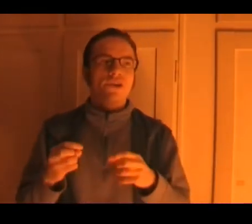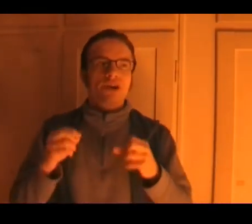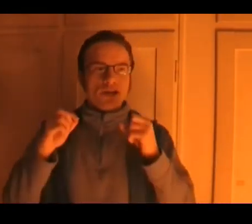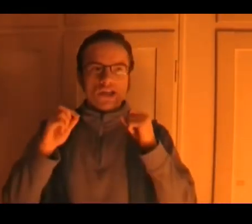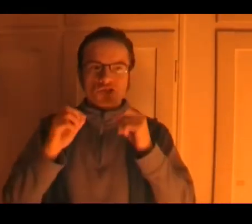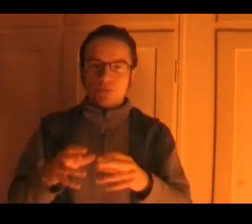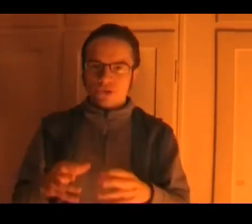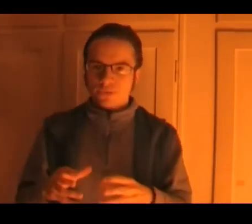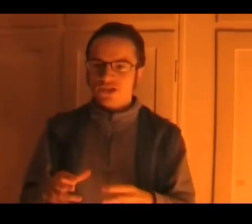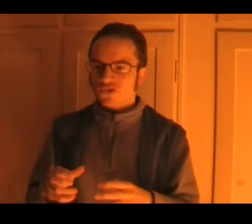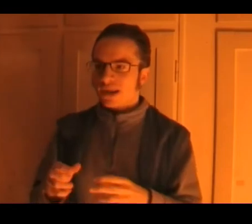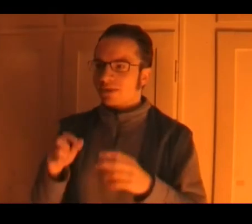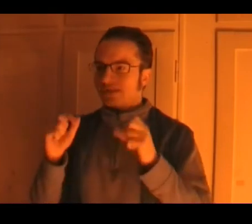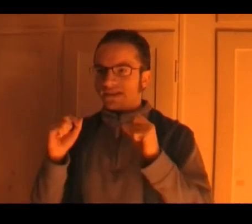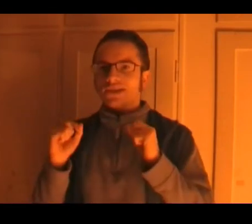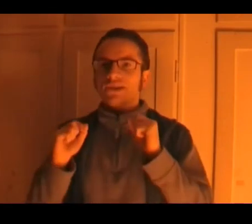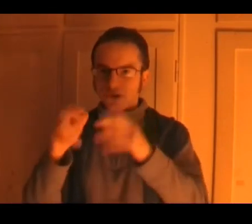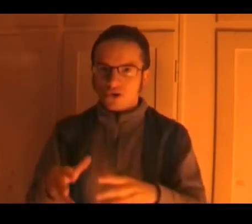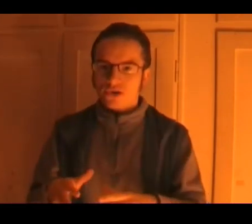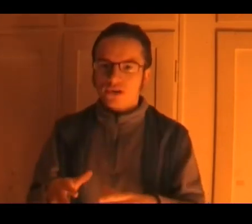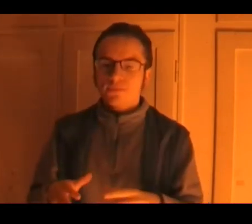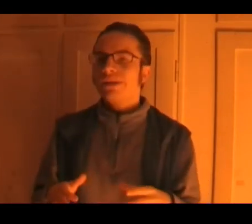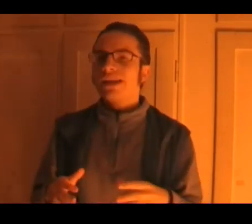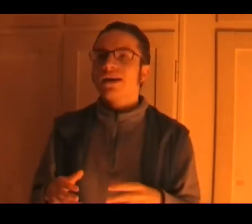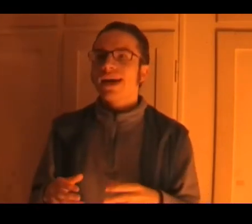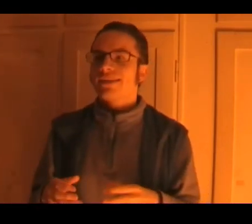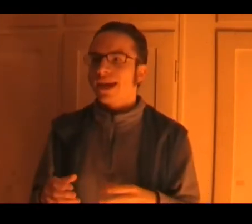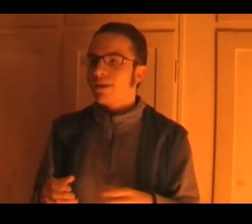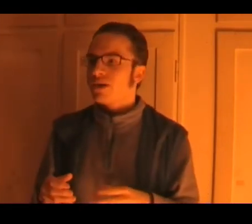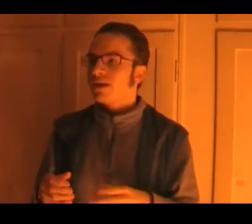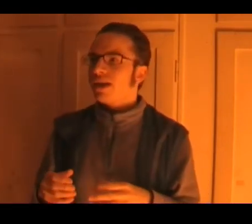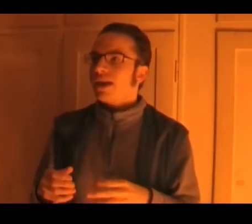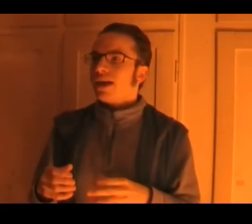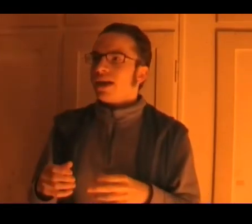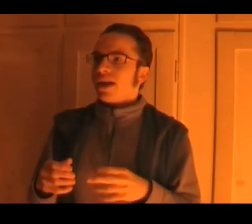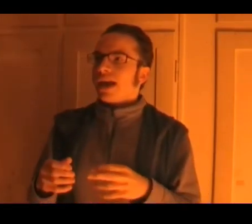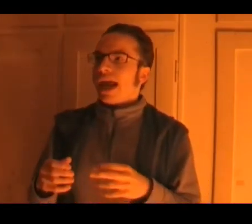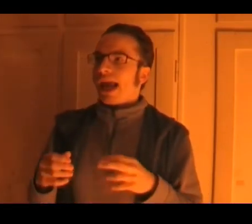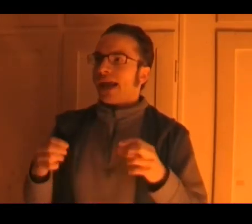superhuman strength since she could hurl mika at the camera and